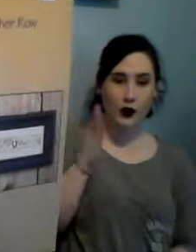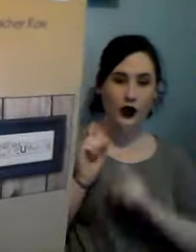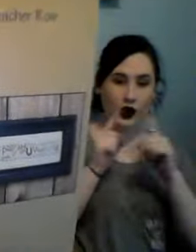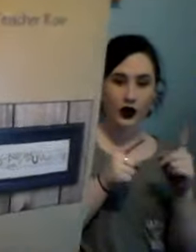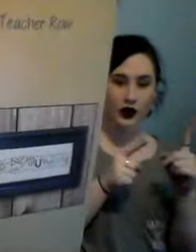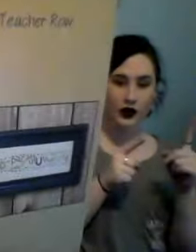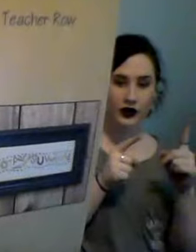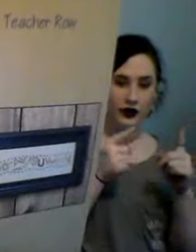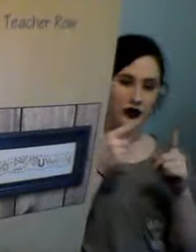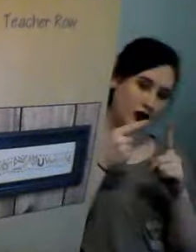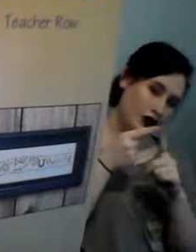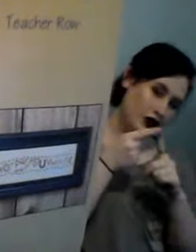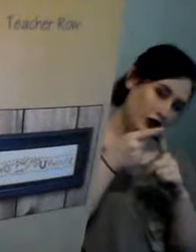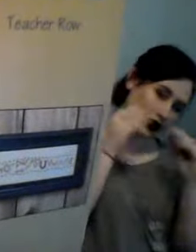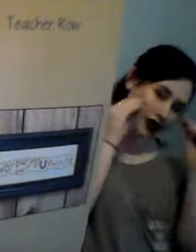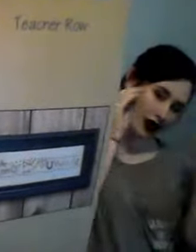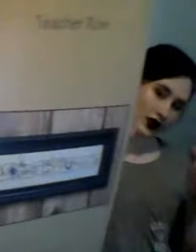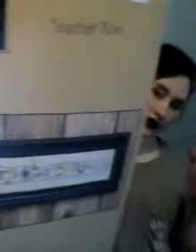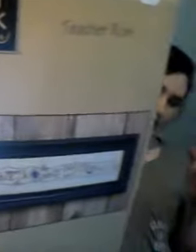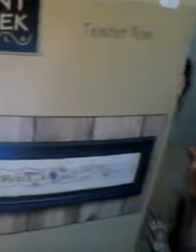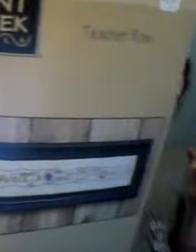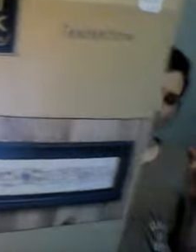oh wrong way sorry